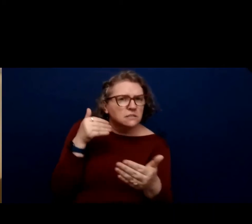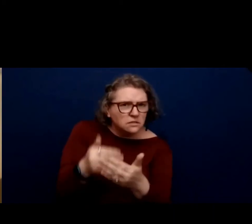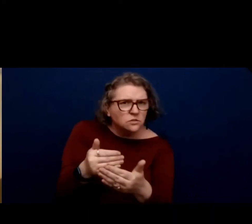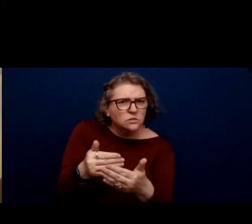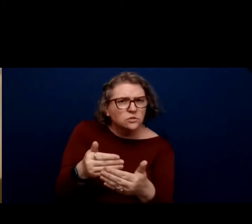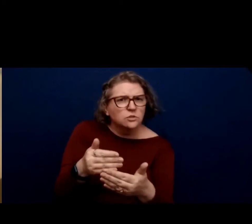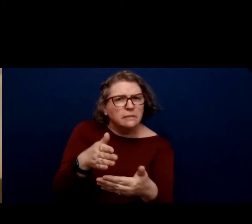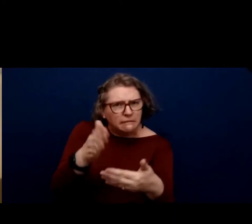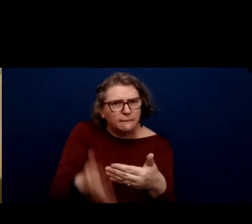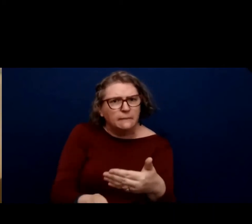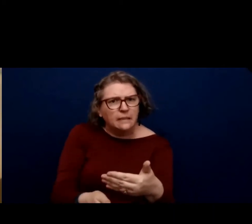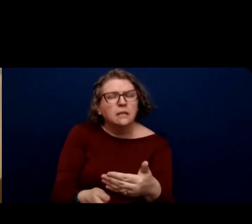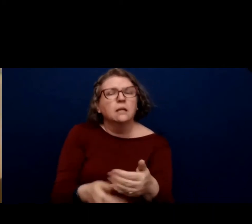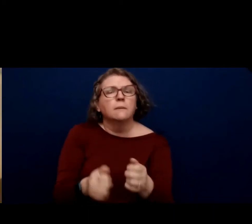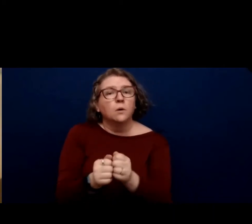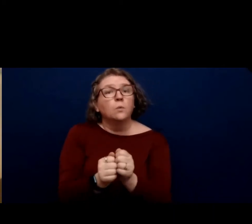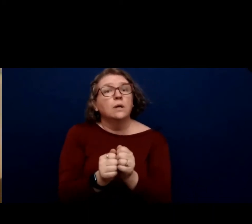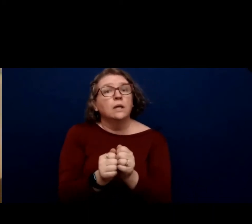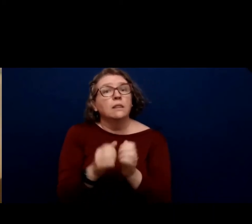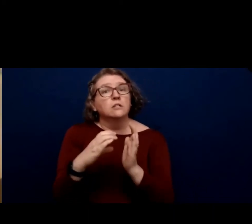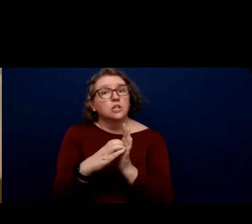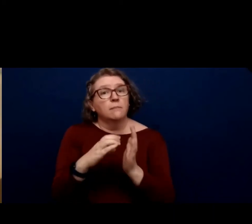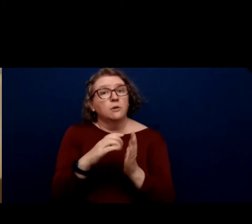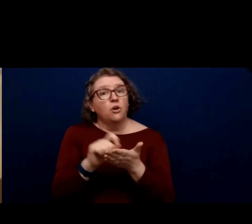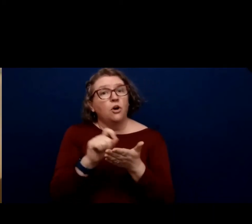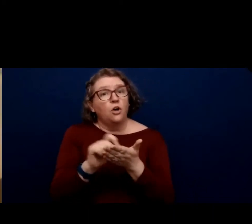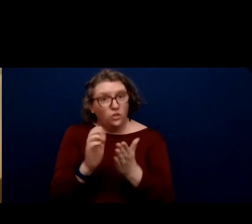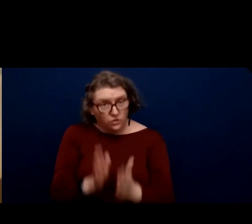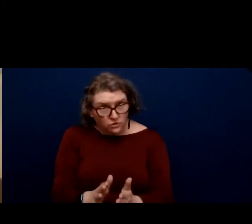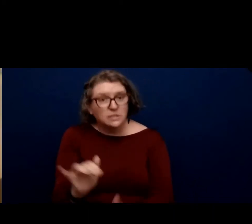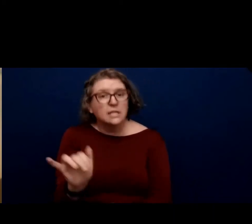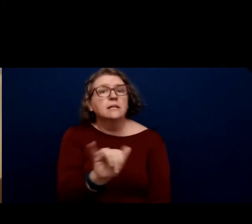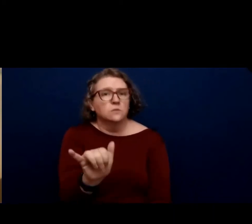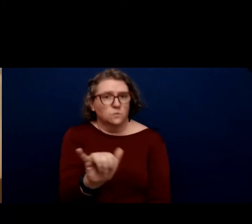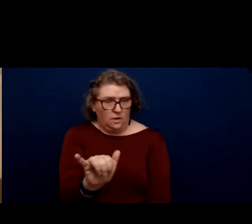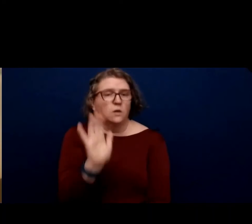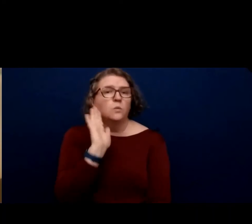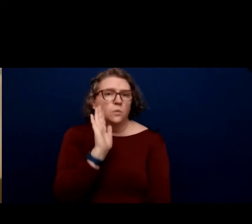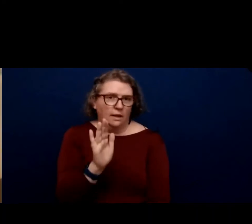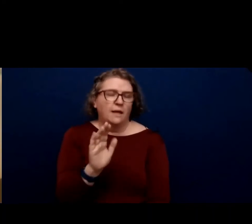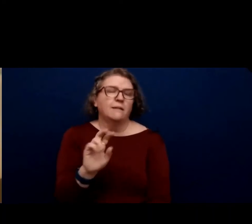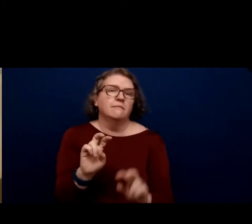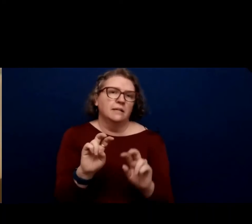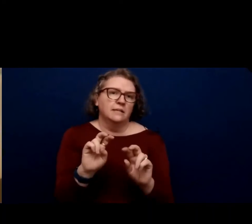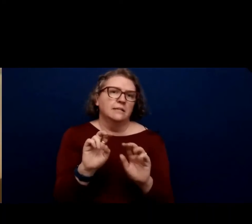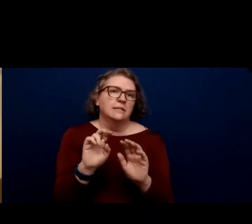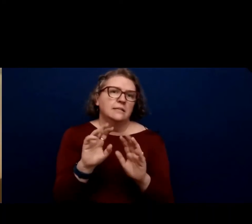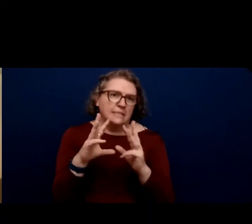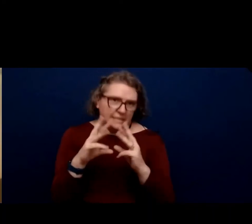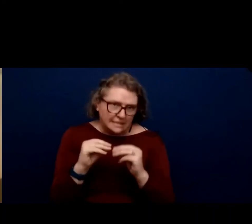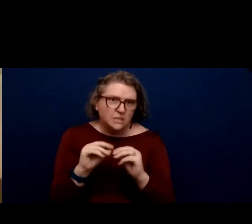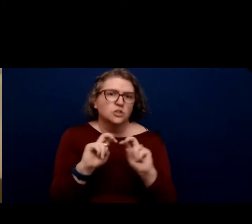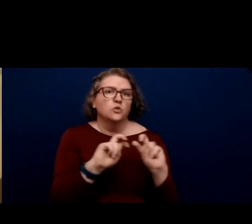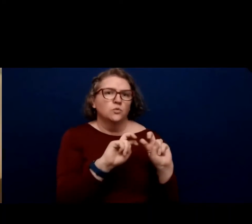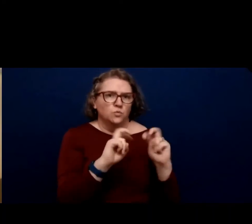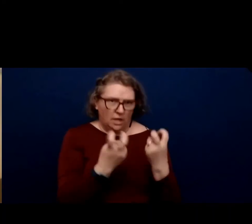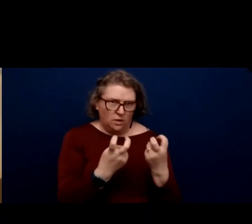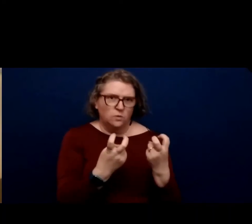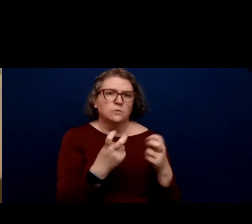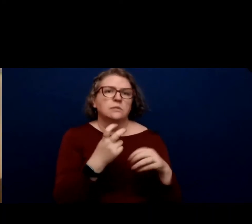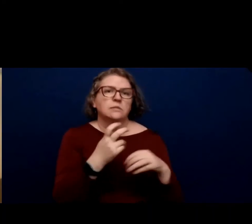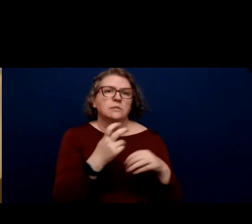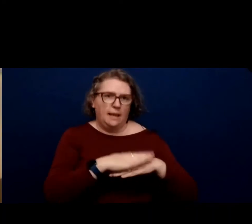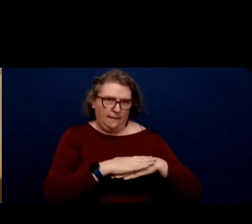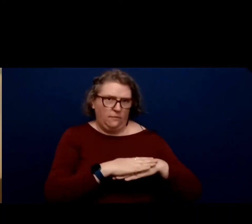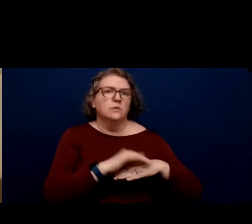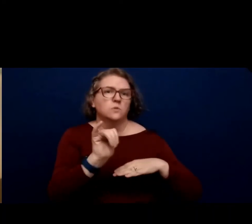chapter authors. And that will also be a session in the round table mode that